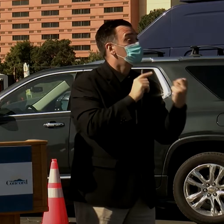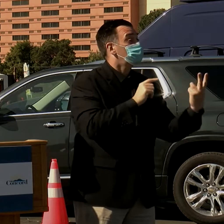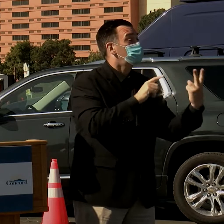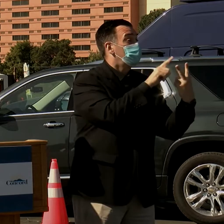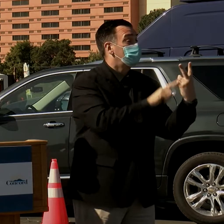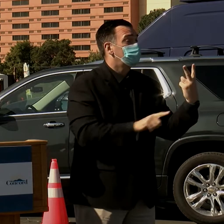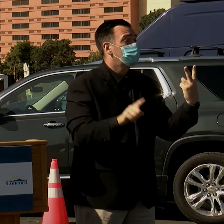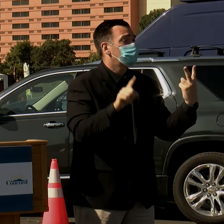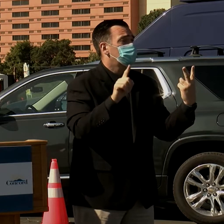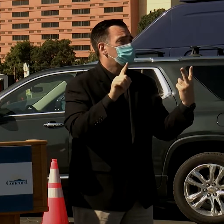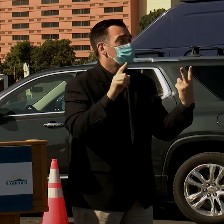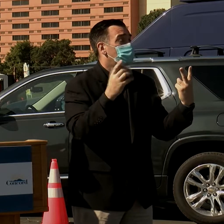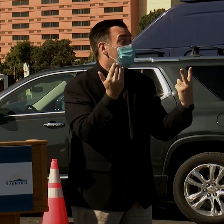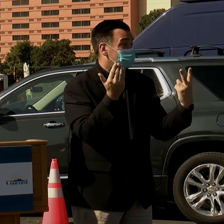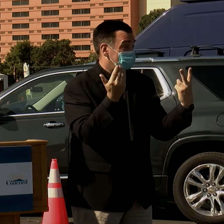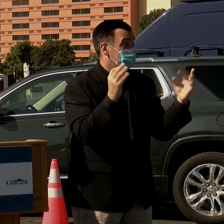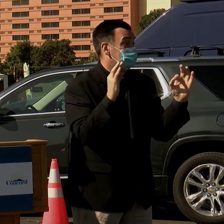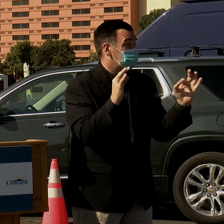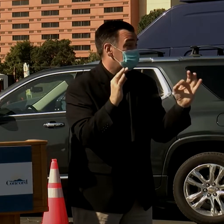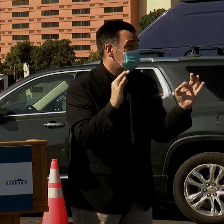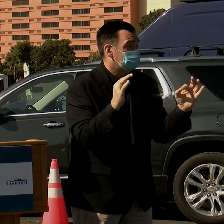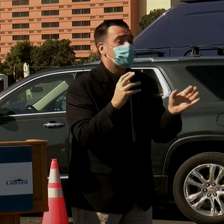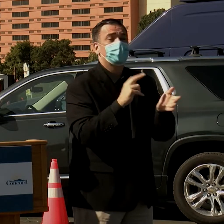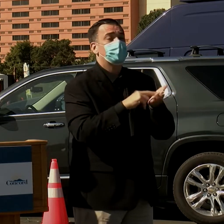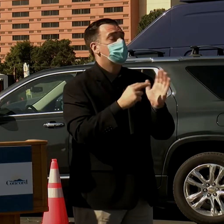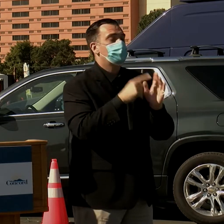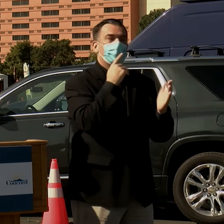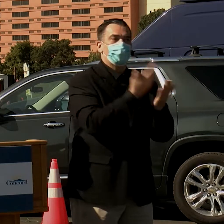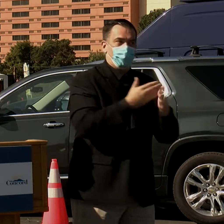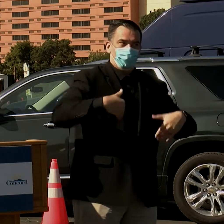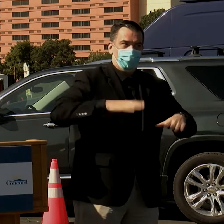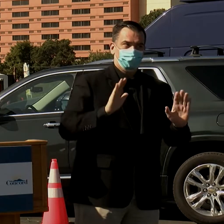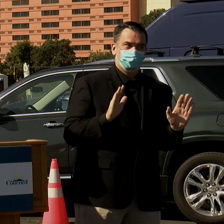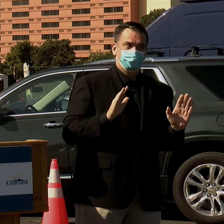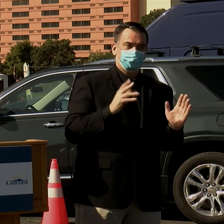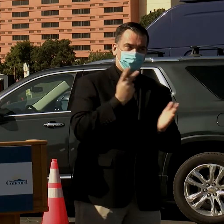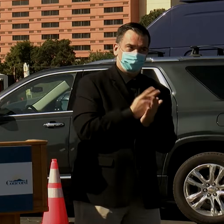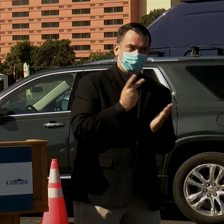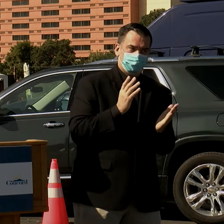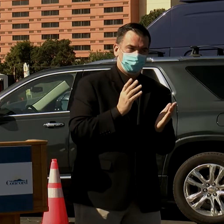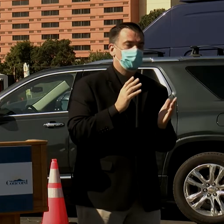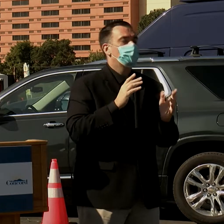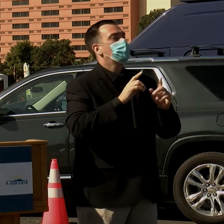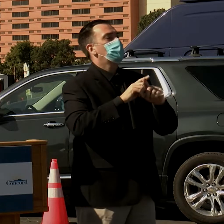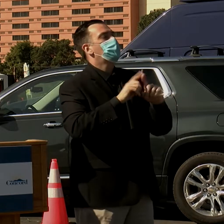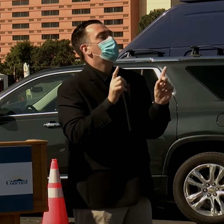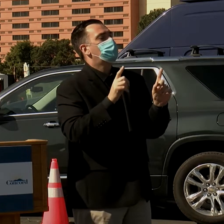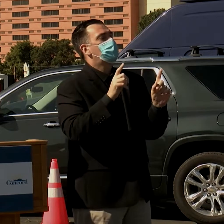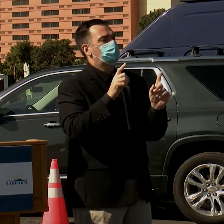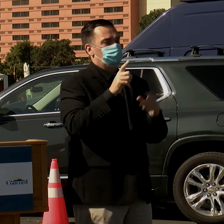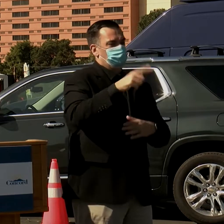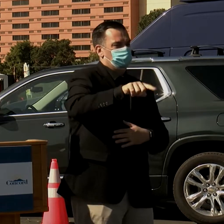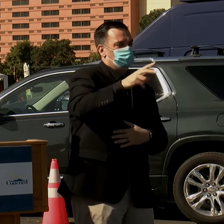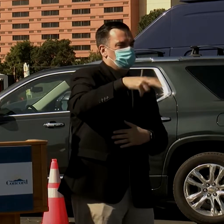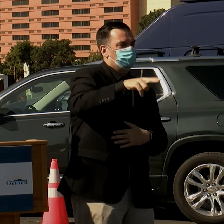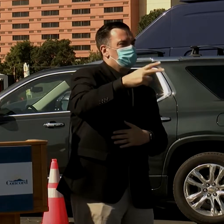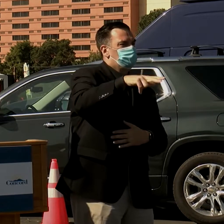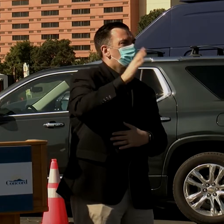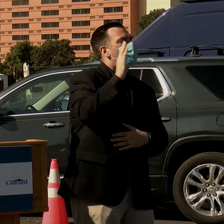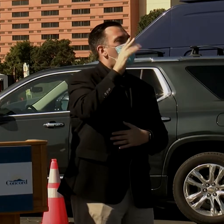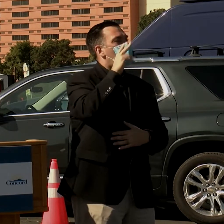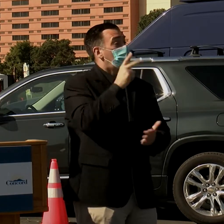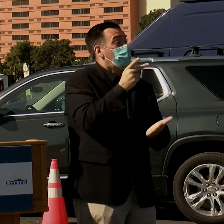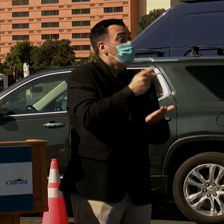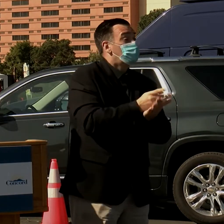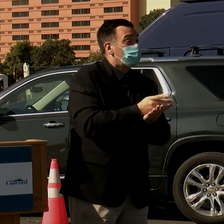15. So that's not approved yet by the FDA. But in the next few weeks, we expect that approval to come